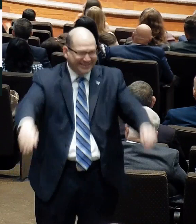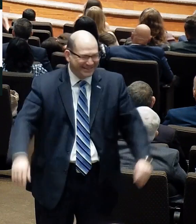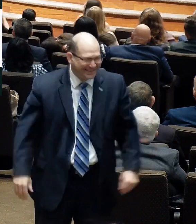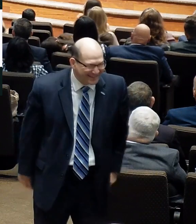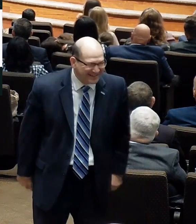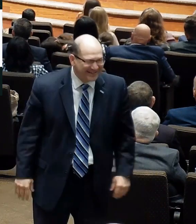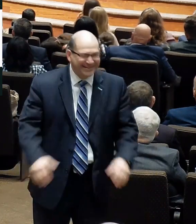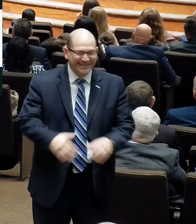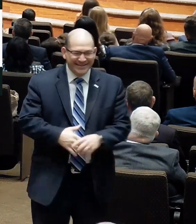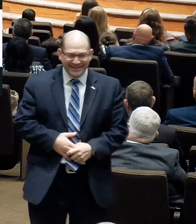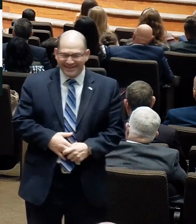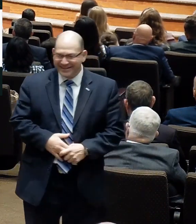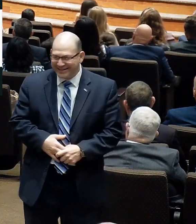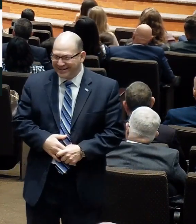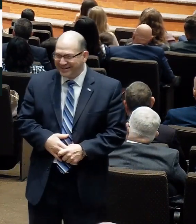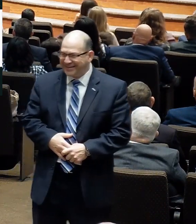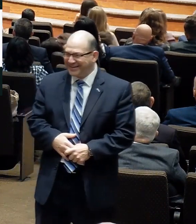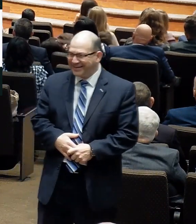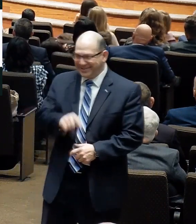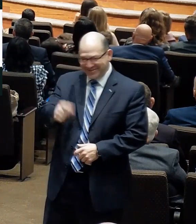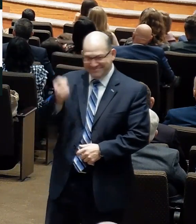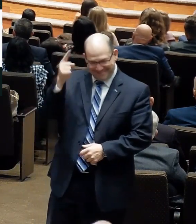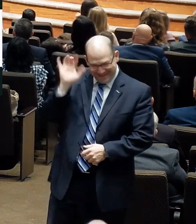Anybody here, you can relate to that right there?